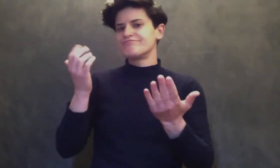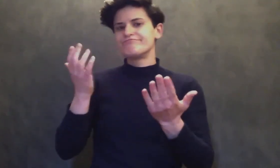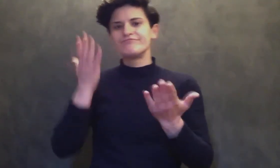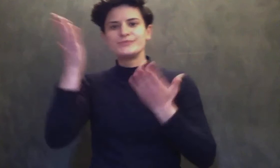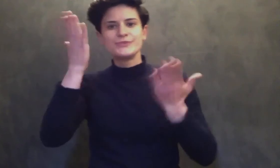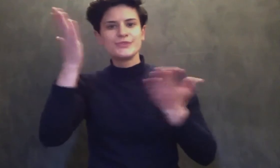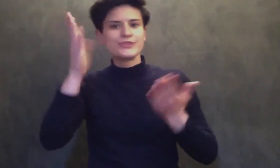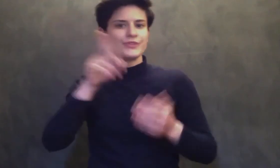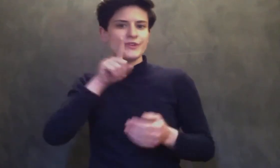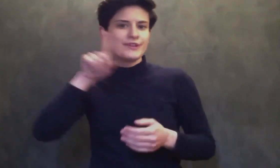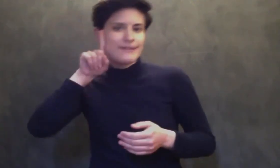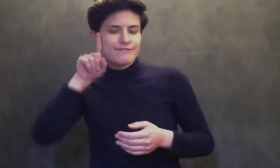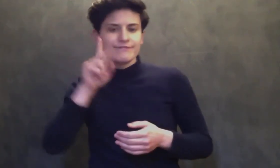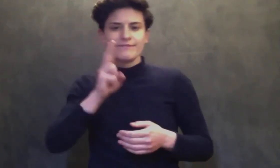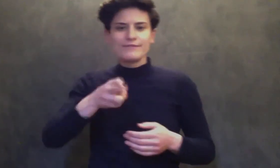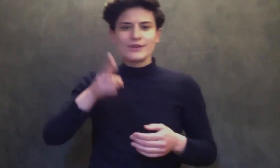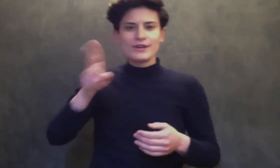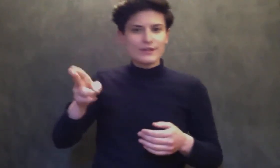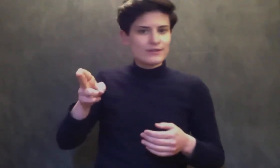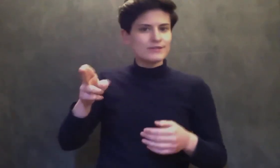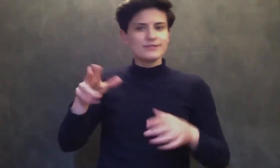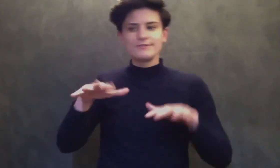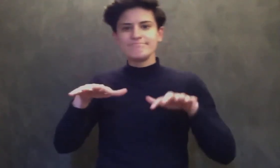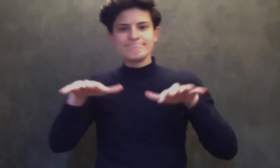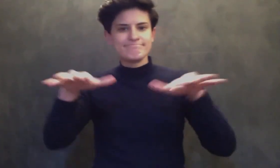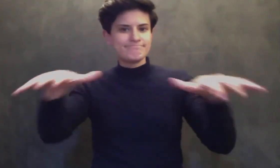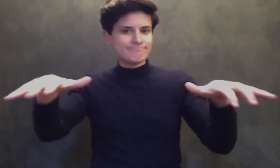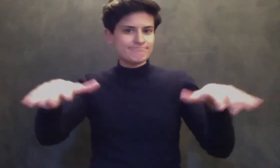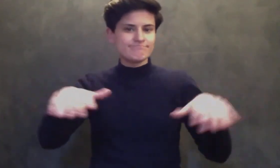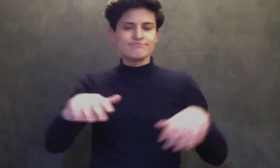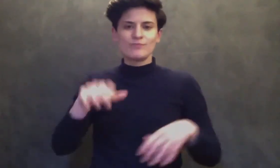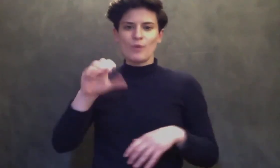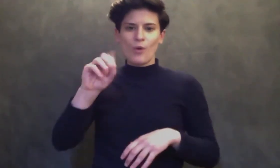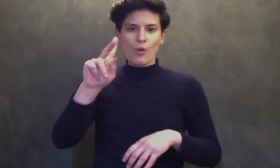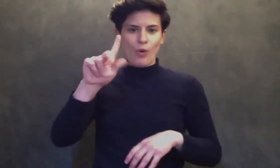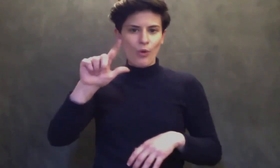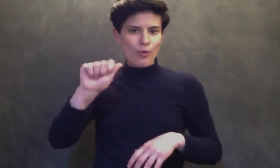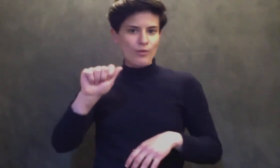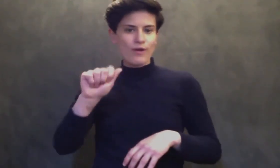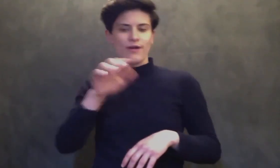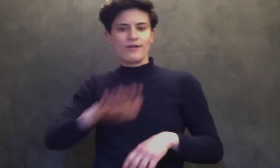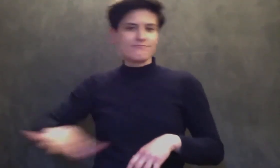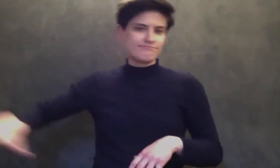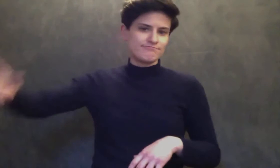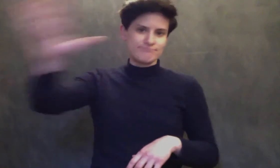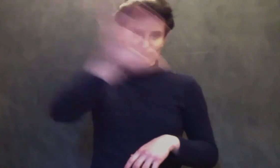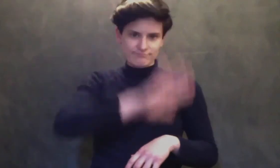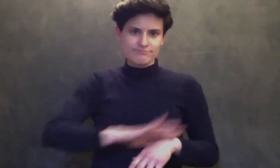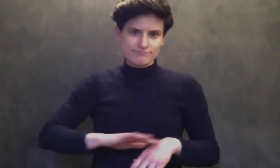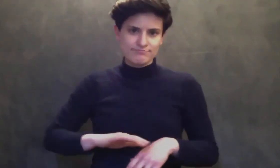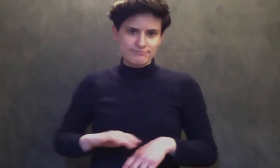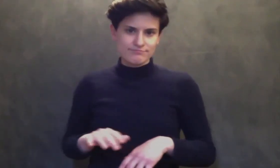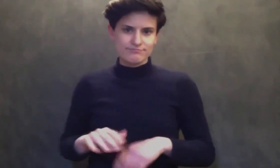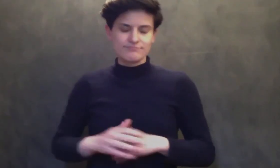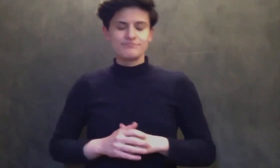helping serve the deaf and hard of hearing population all over Oklahoma and in the region beyond.